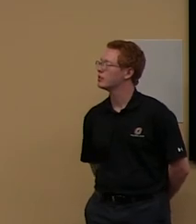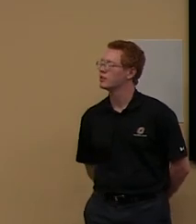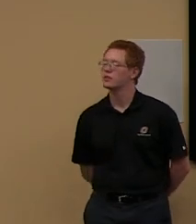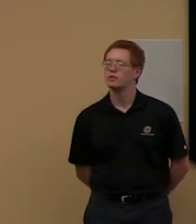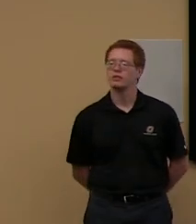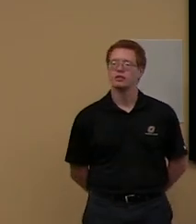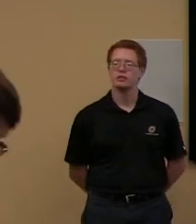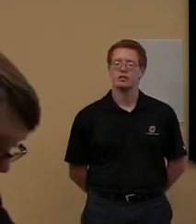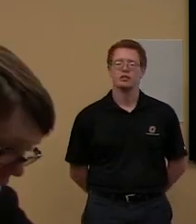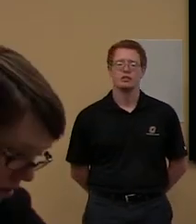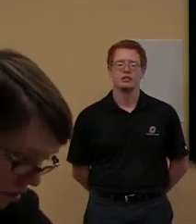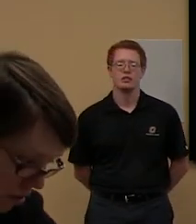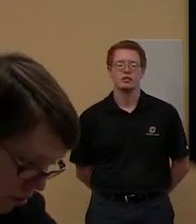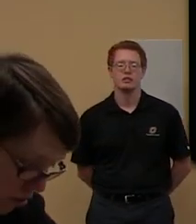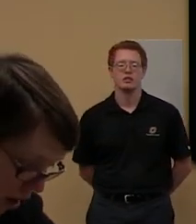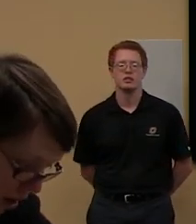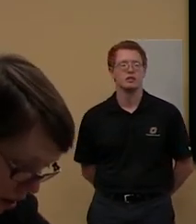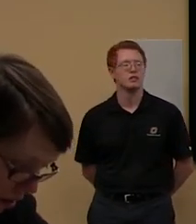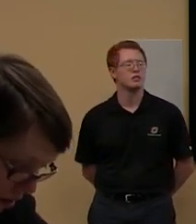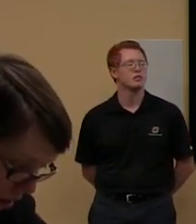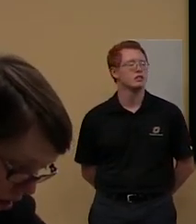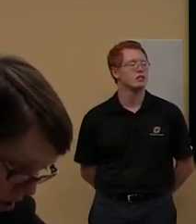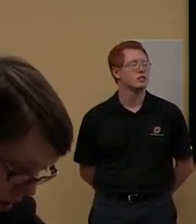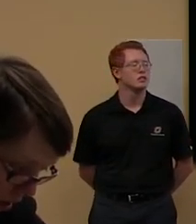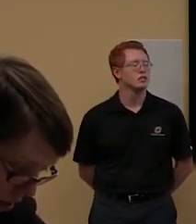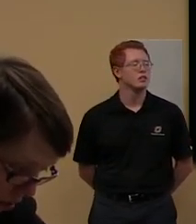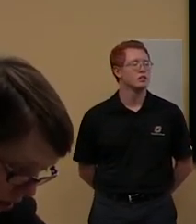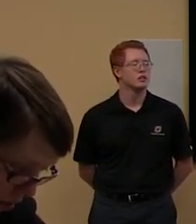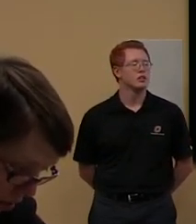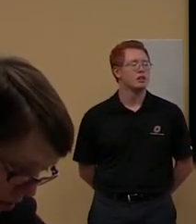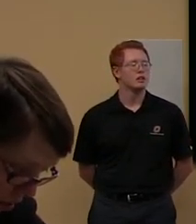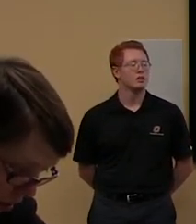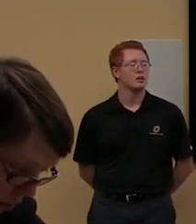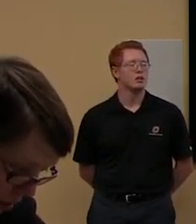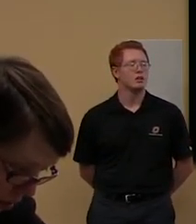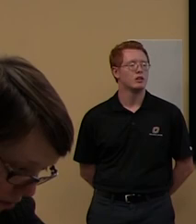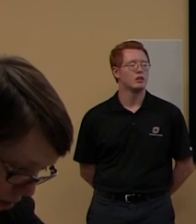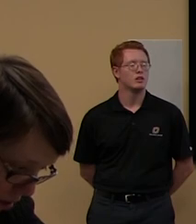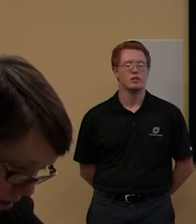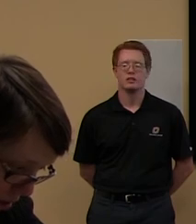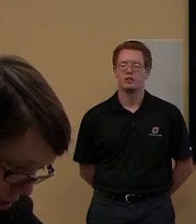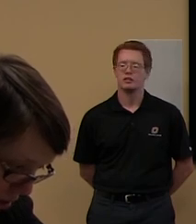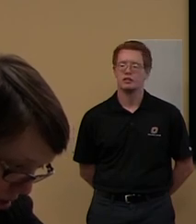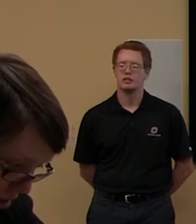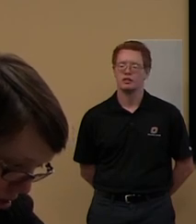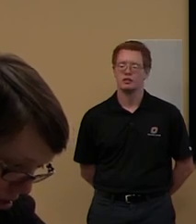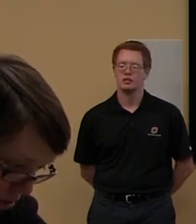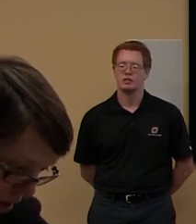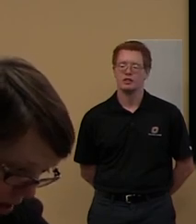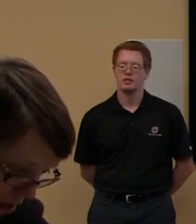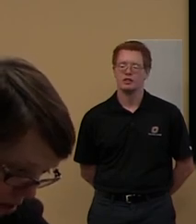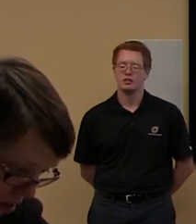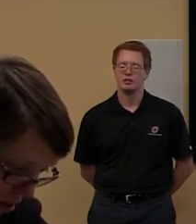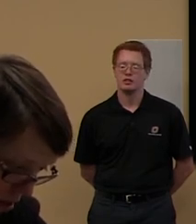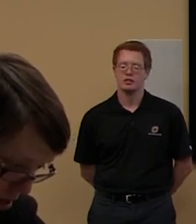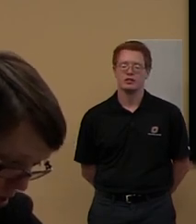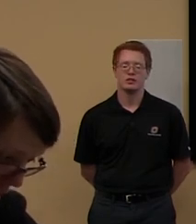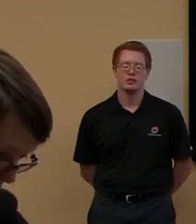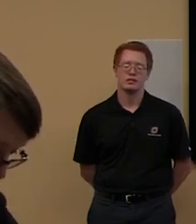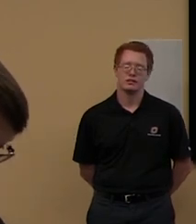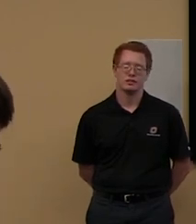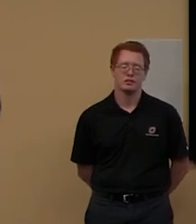You can try and, so try and log in, interlibrary loan and document delivery. So try and